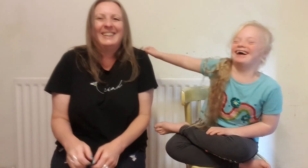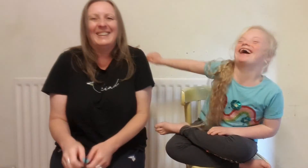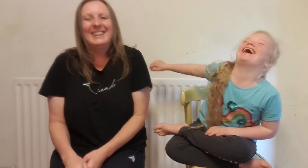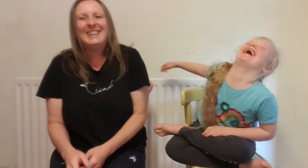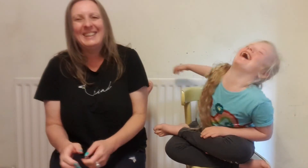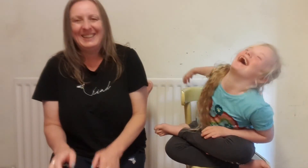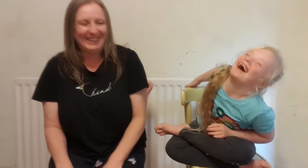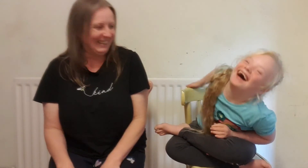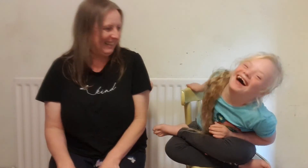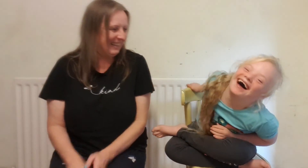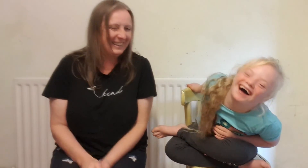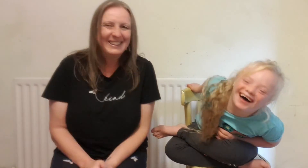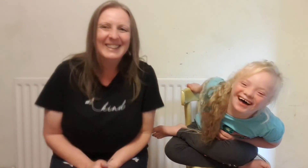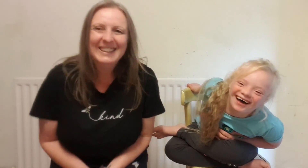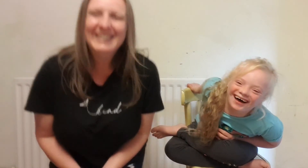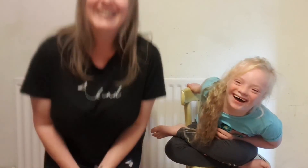Bye. Bye. Bye.